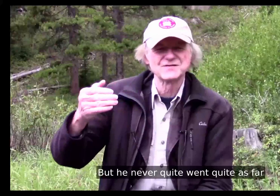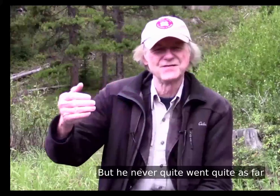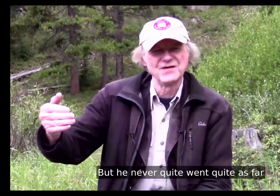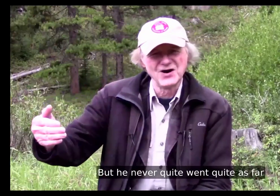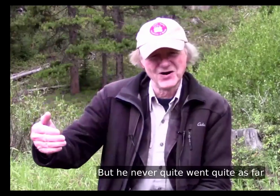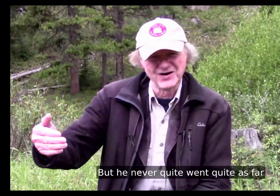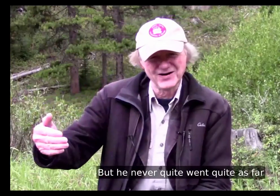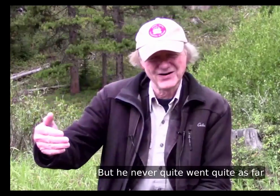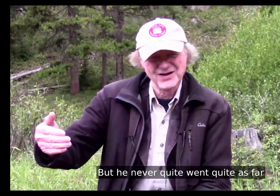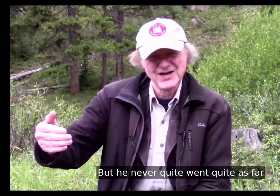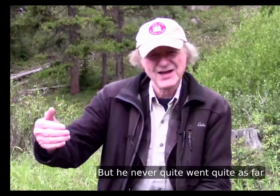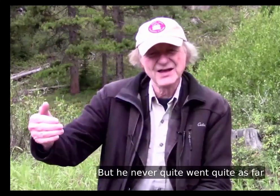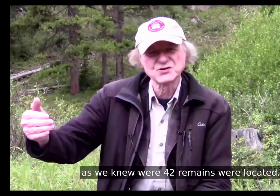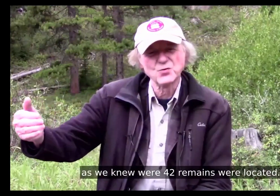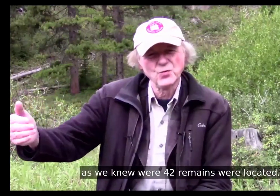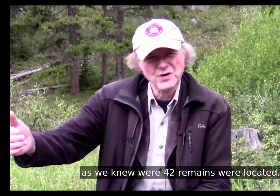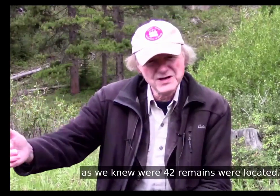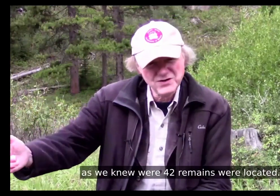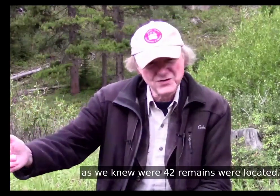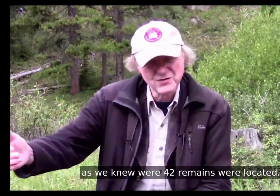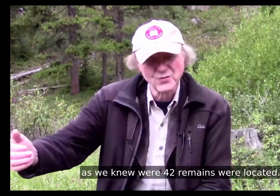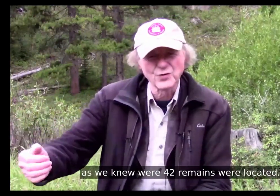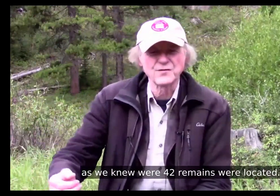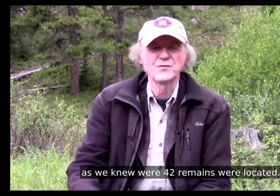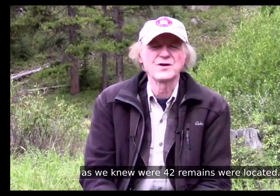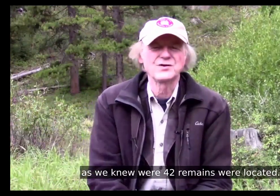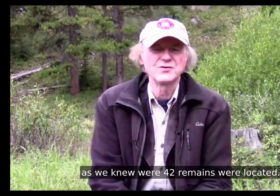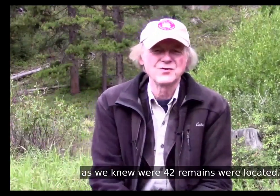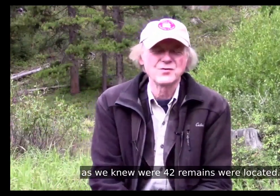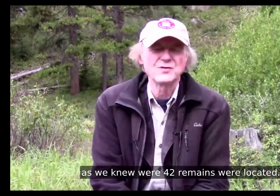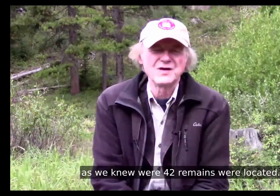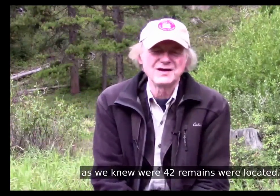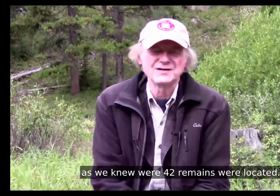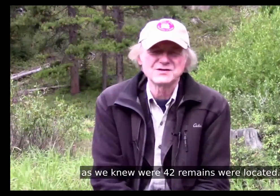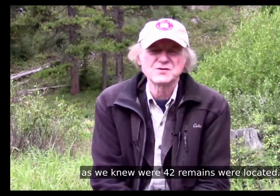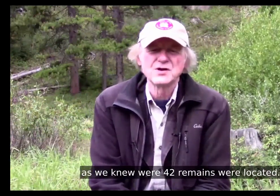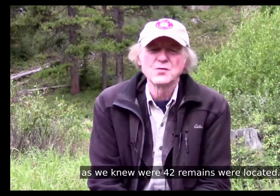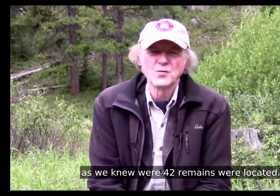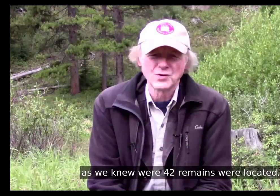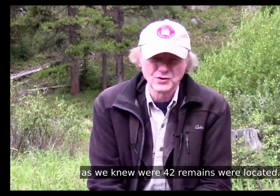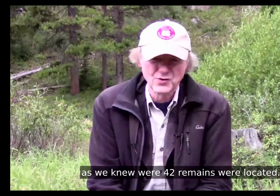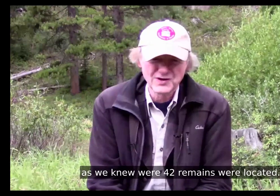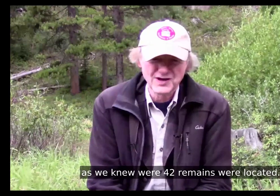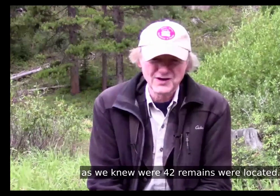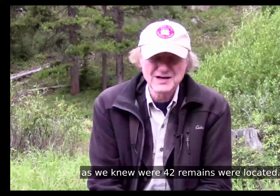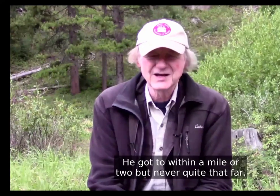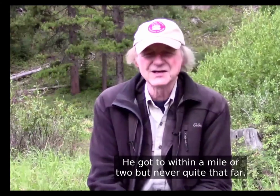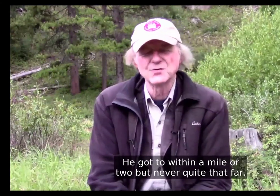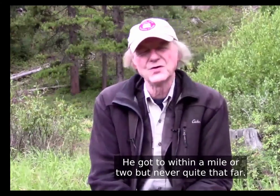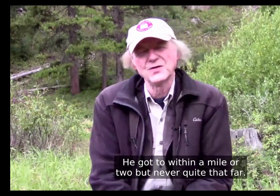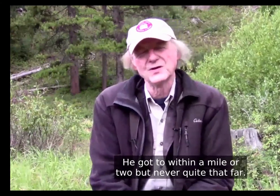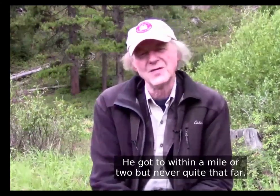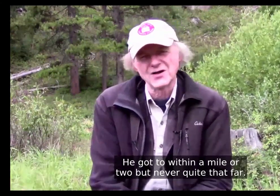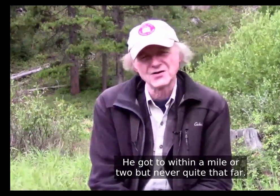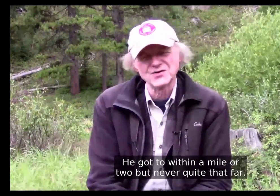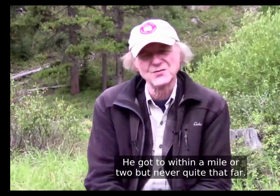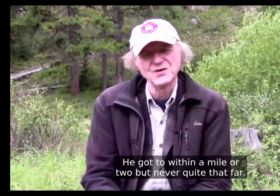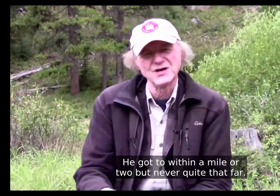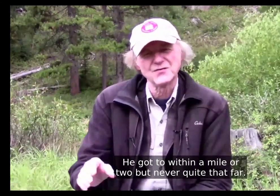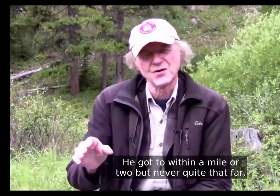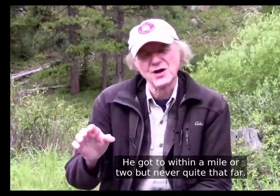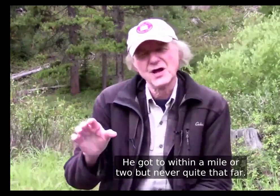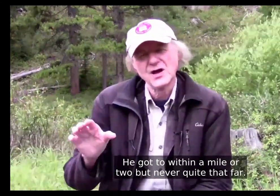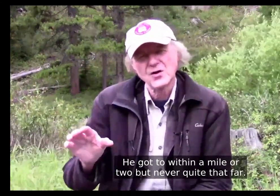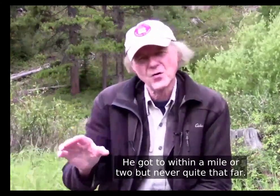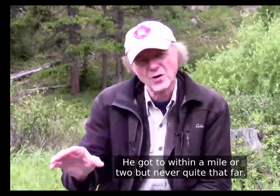quite as far as we knew where 42 remains were located. He got to within